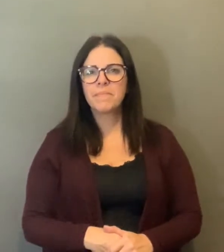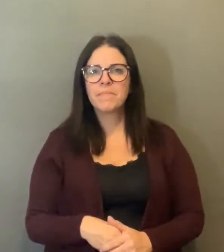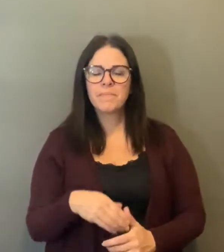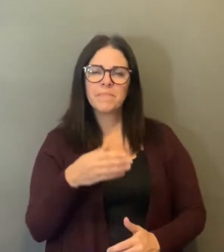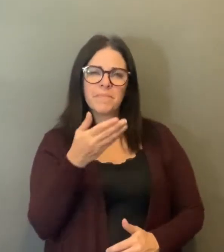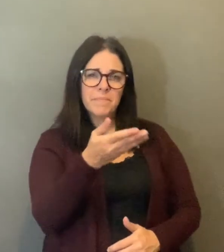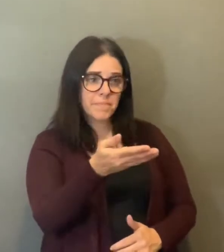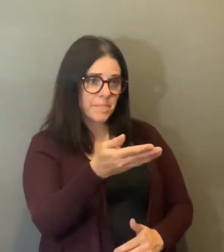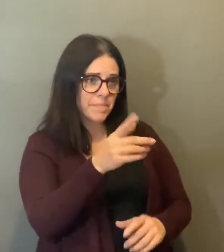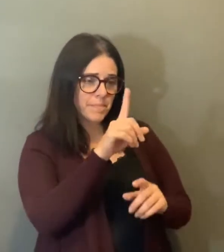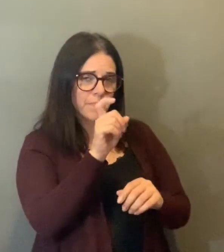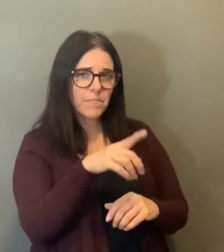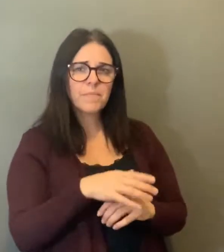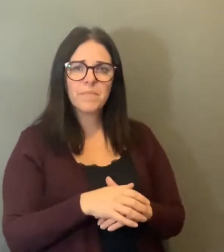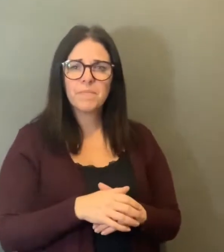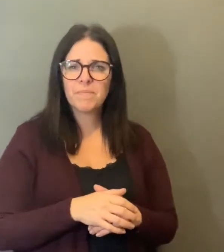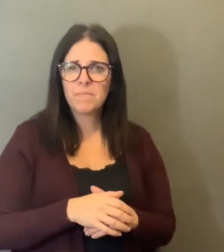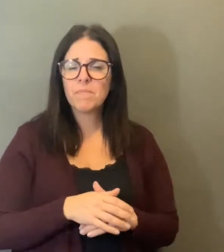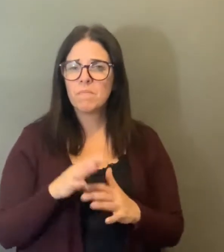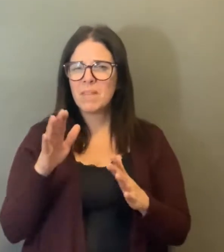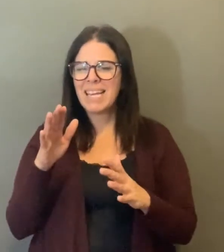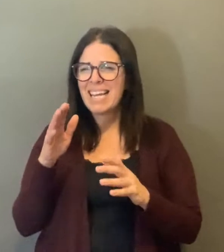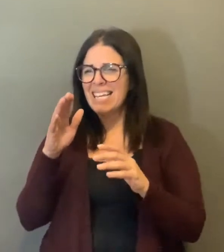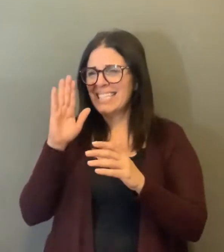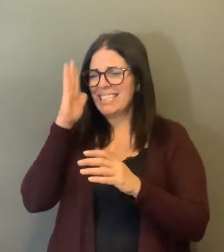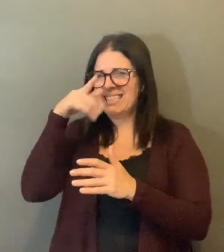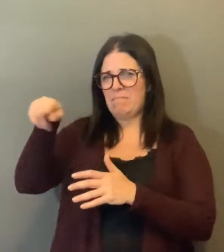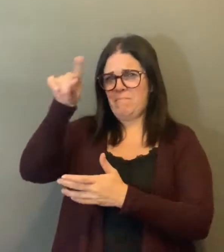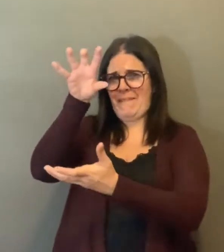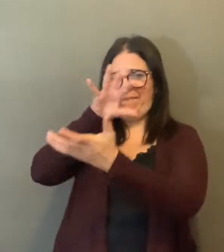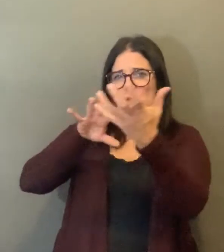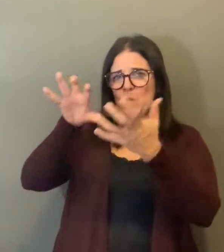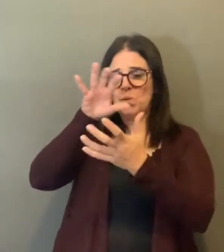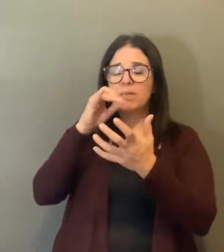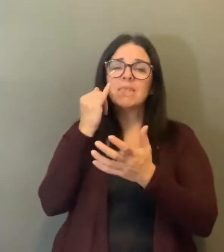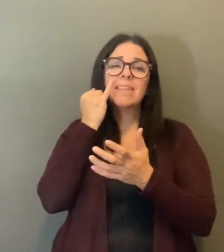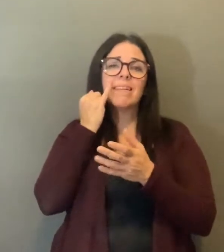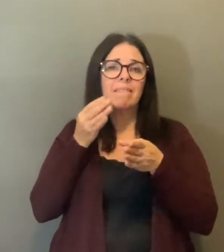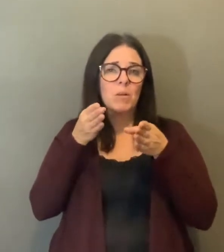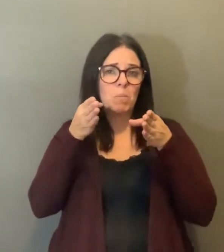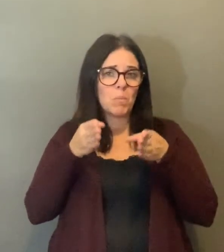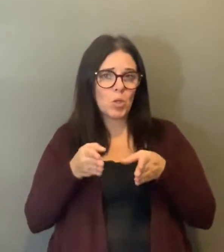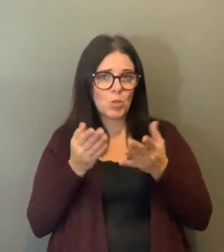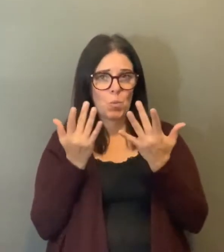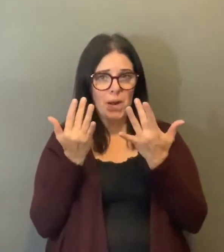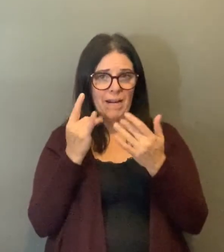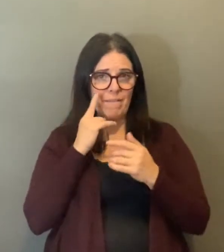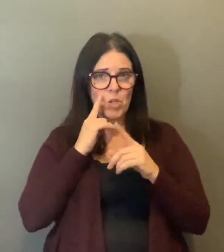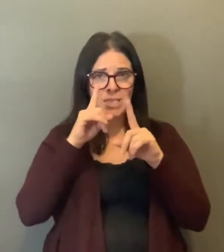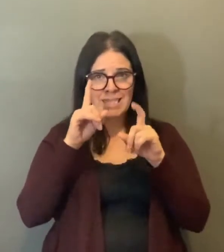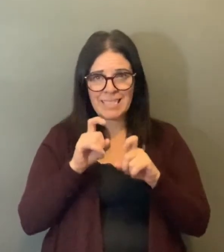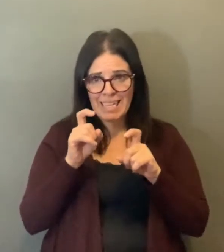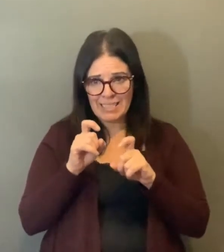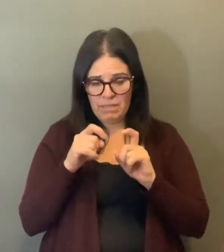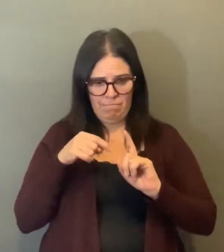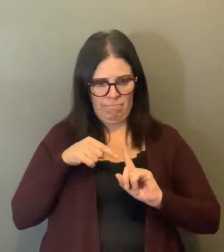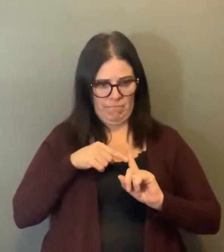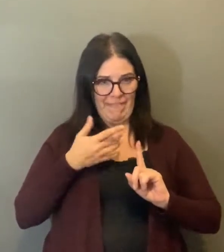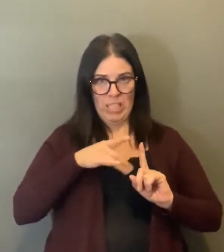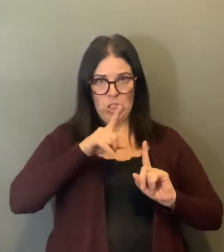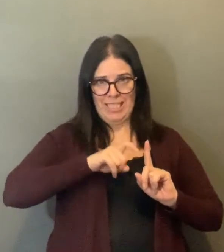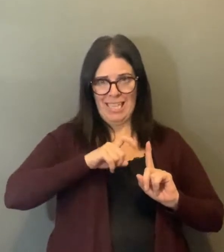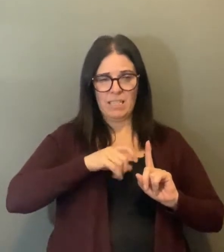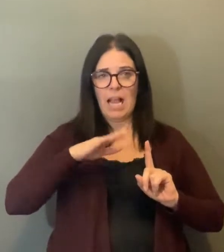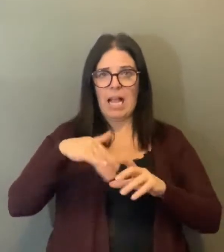the community. If someone in the household has been tested positive or is waiting a test, how should that affect the household?